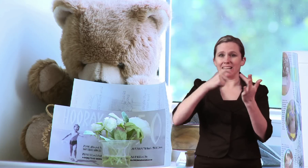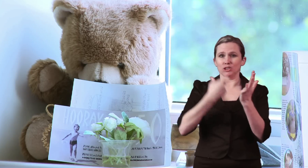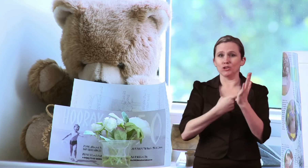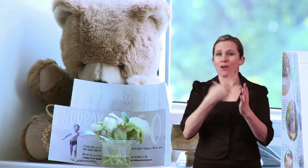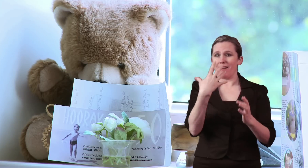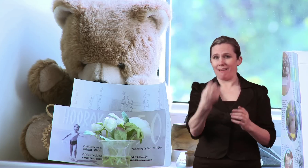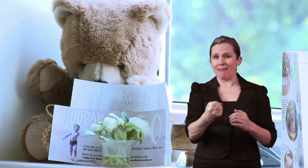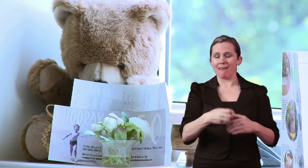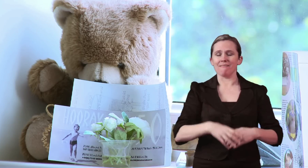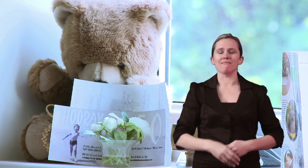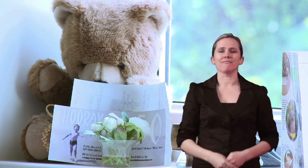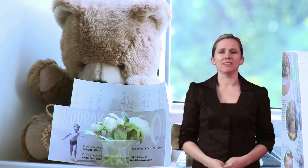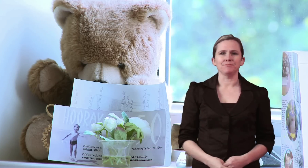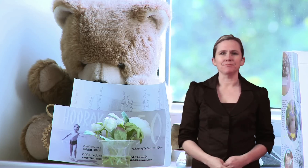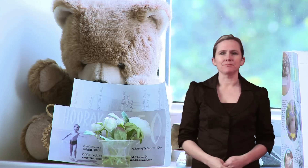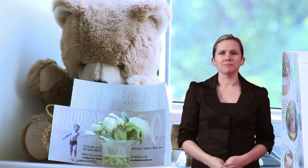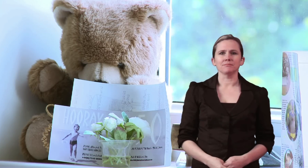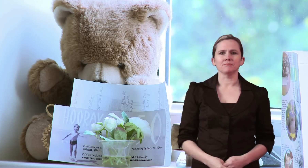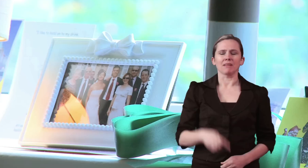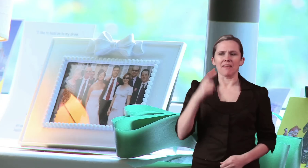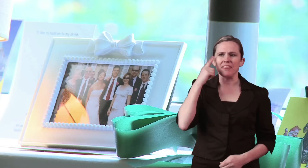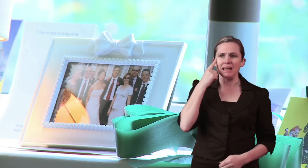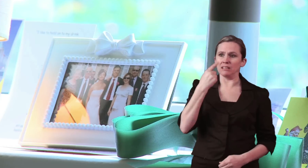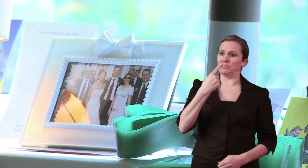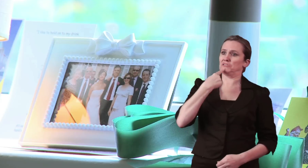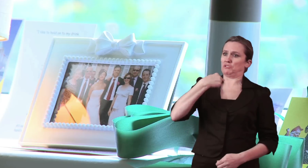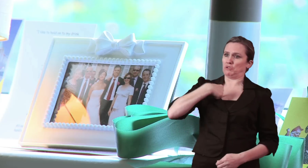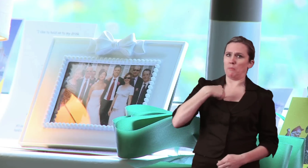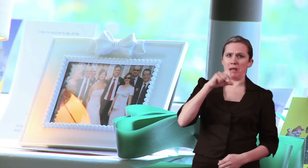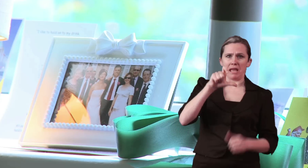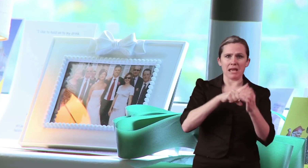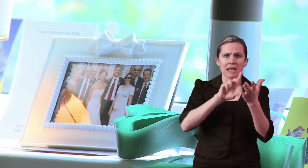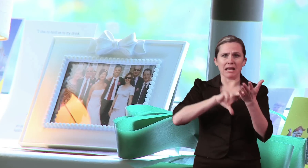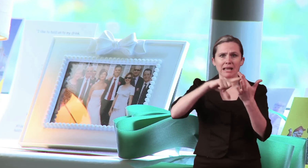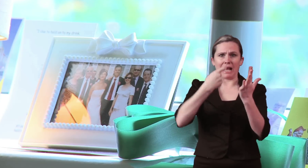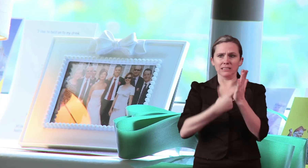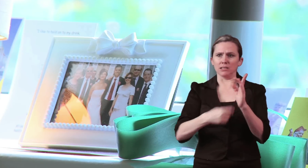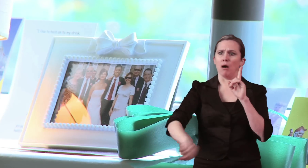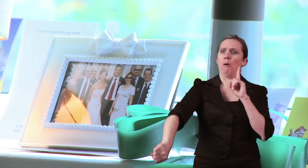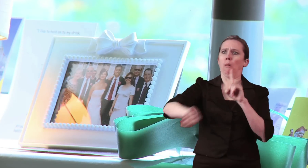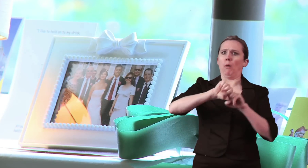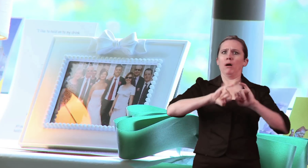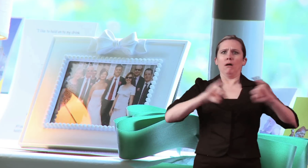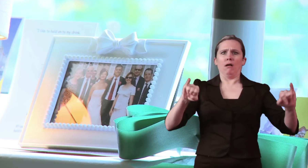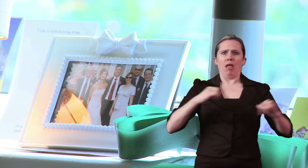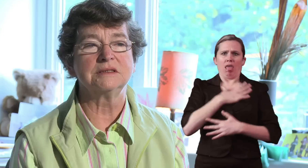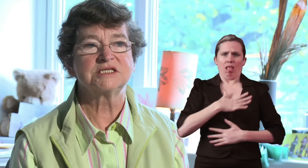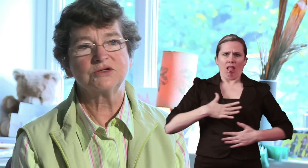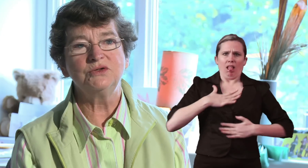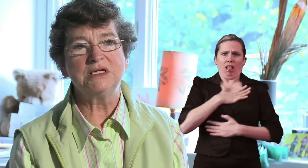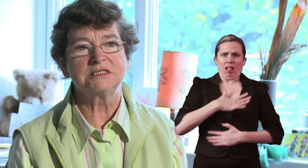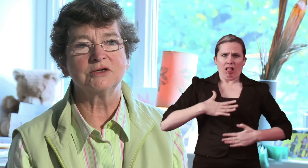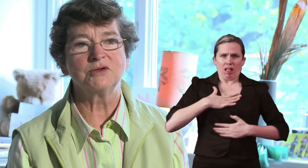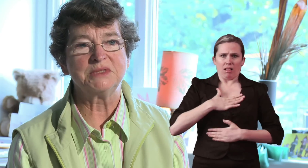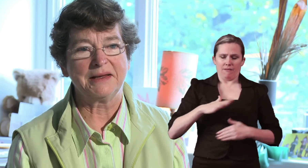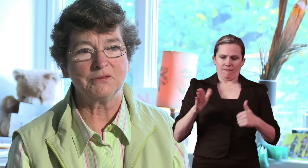I think if you're faced with the diagnosis cancer it's terrifying so you need to calm down